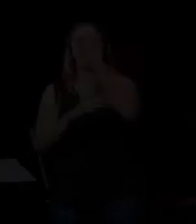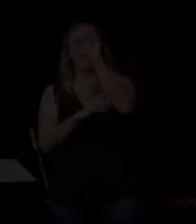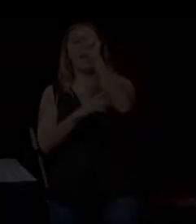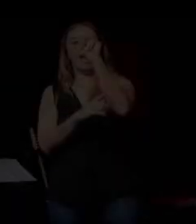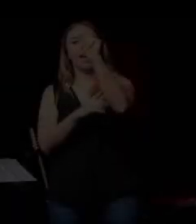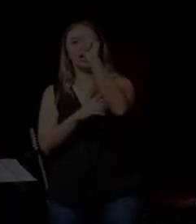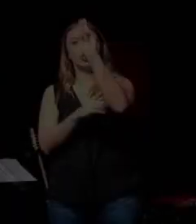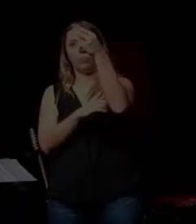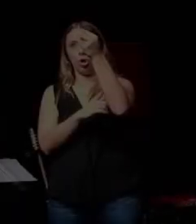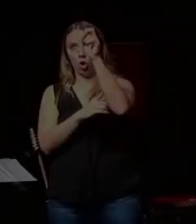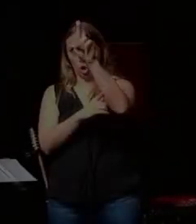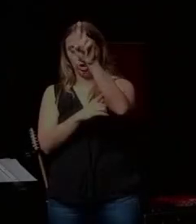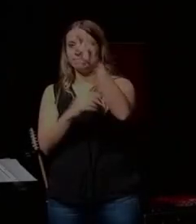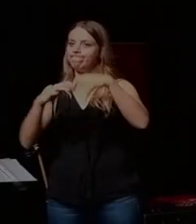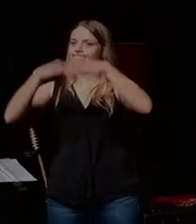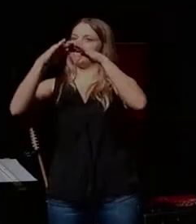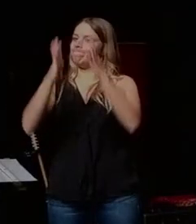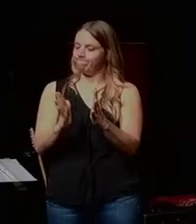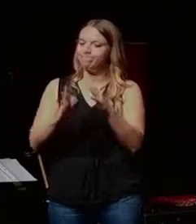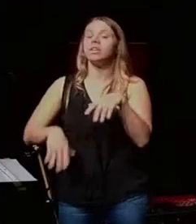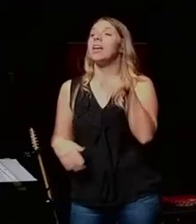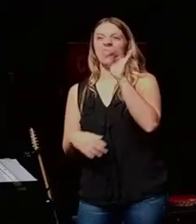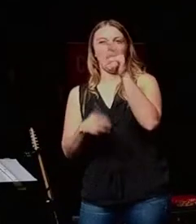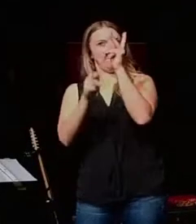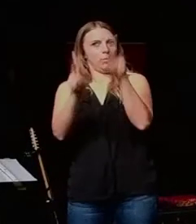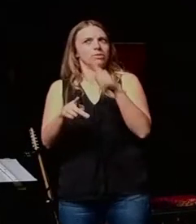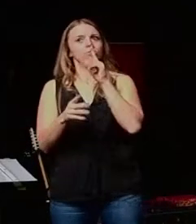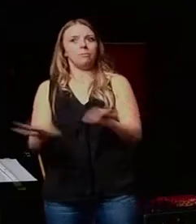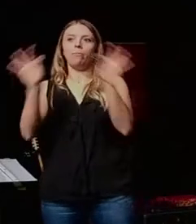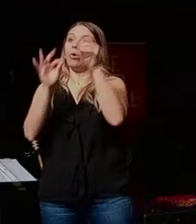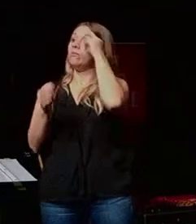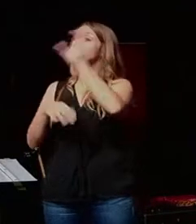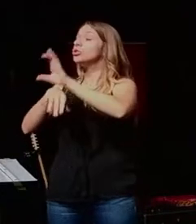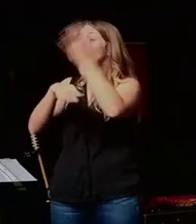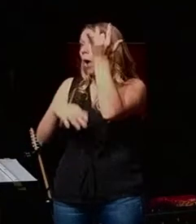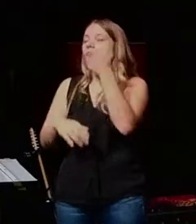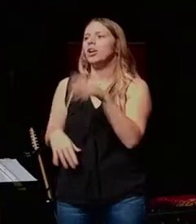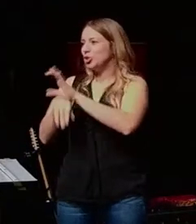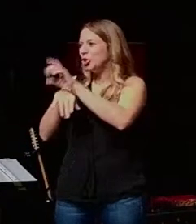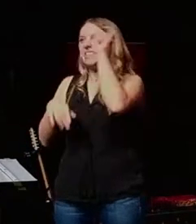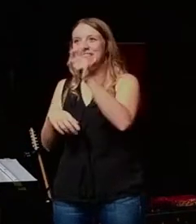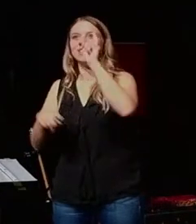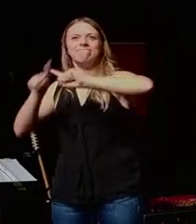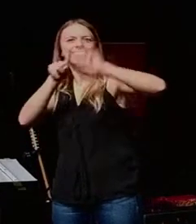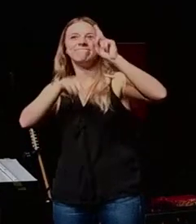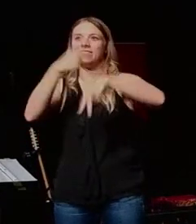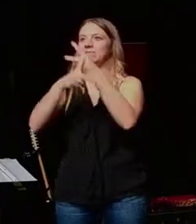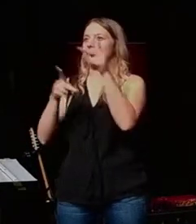The reason why the entrepreneur is an important type of person to be part of the church is because the church needs all kinds of people,